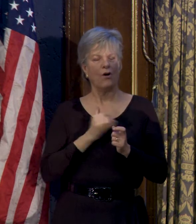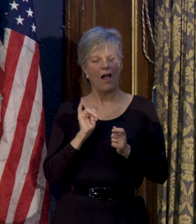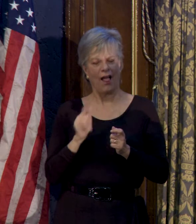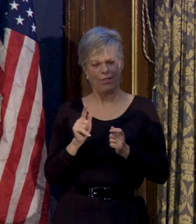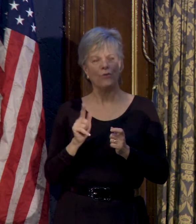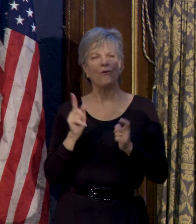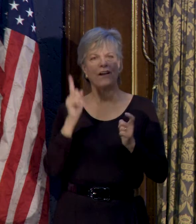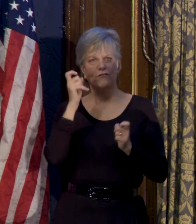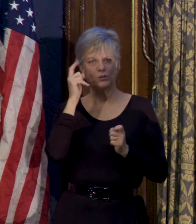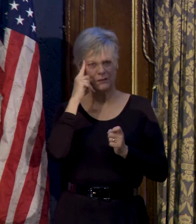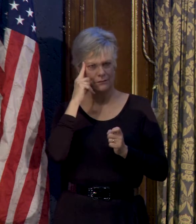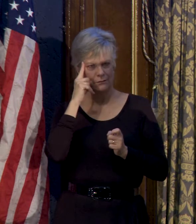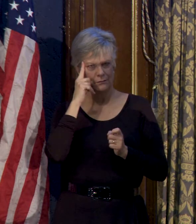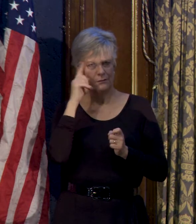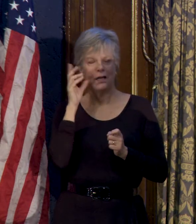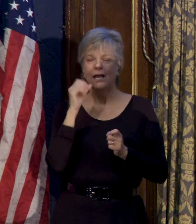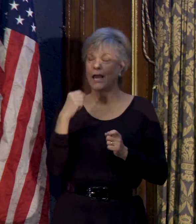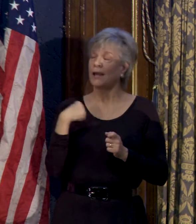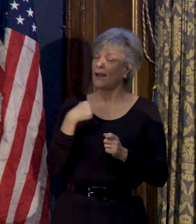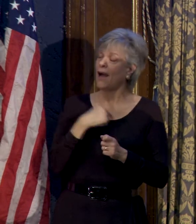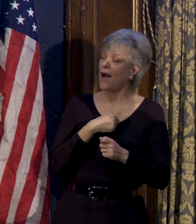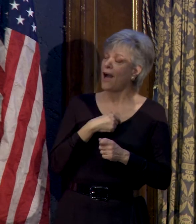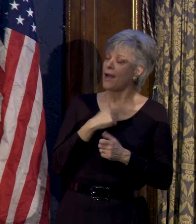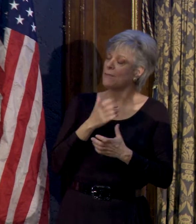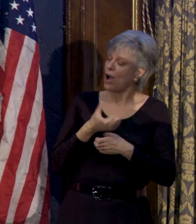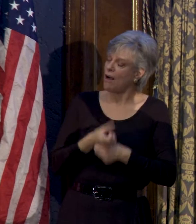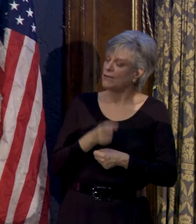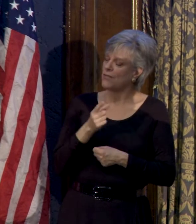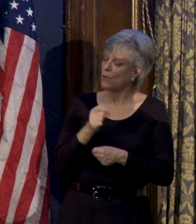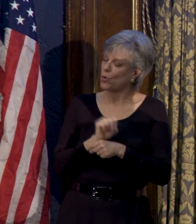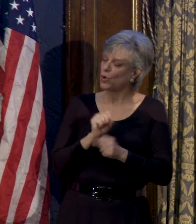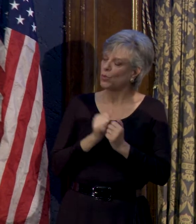legislature to accomplish good things for the state.